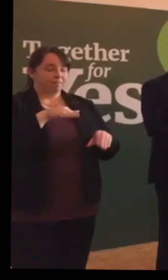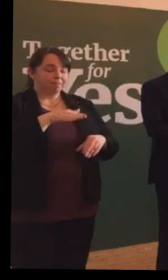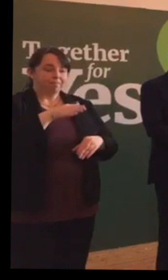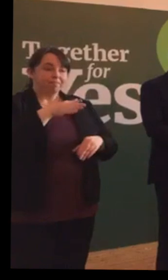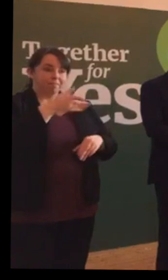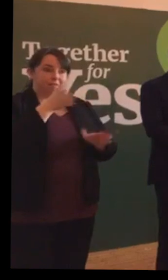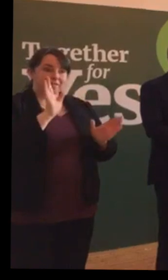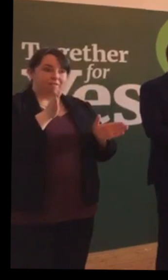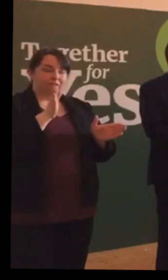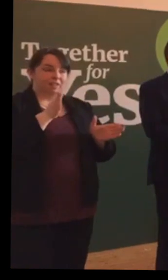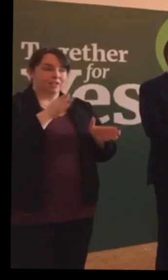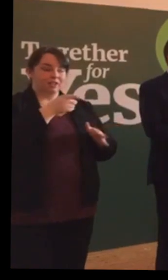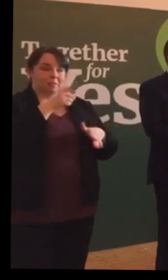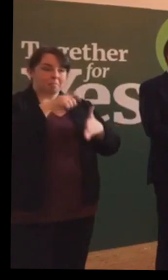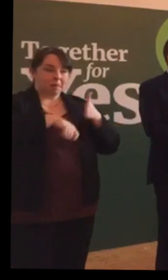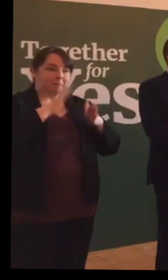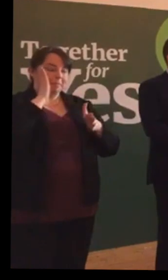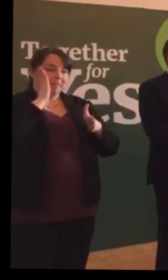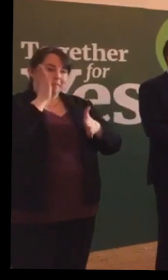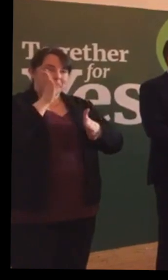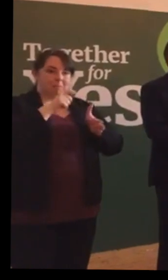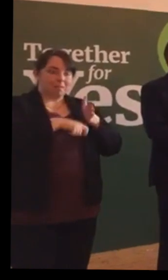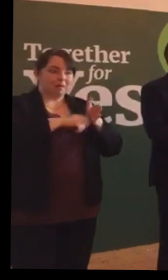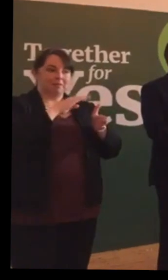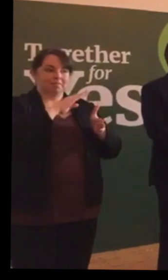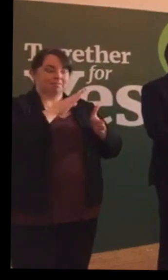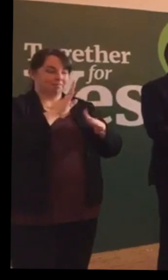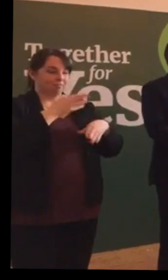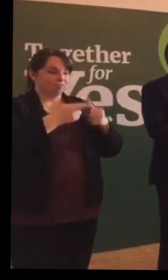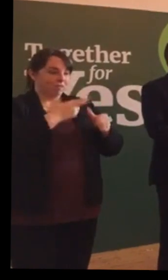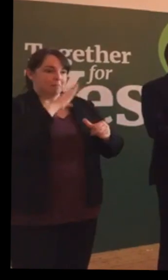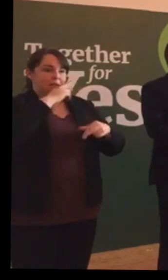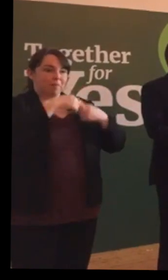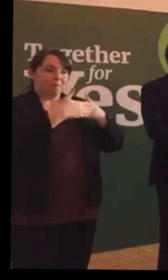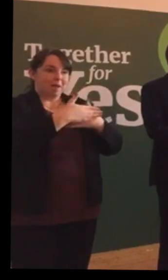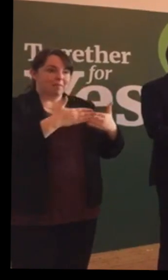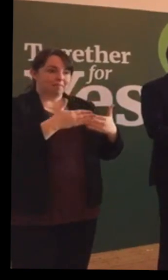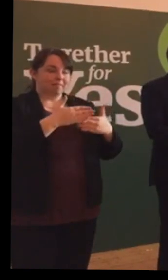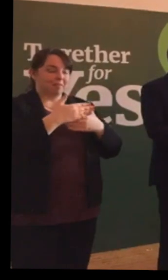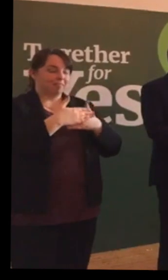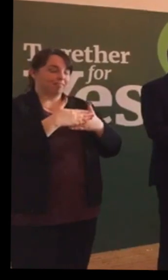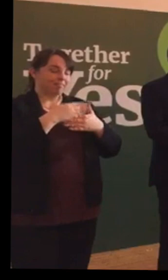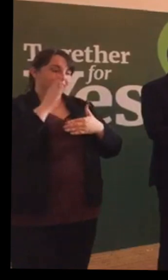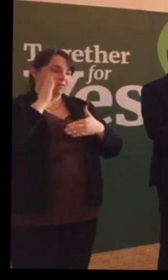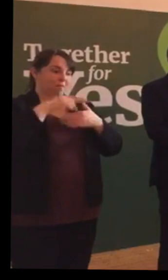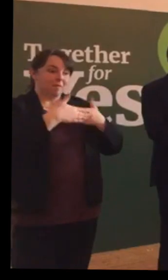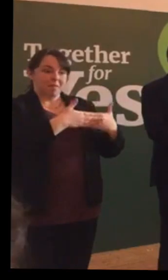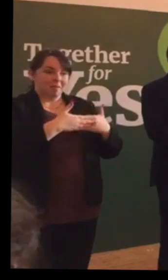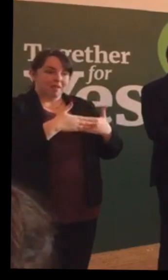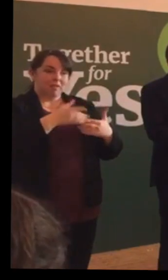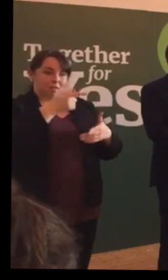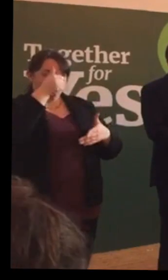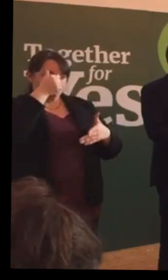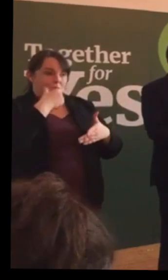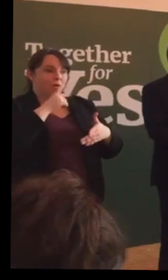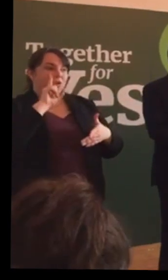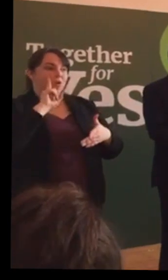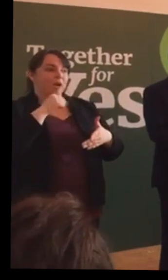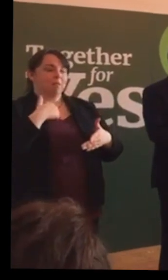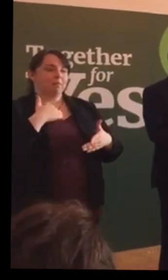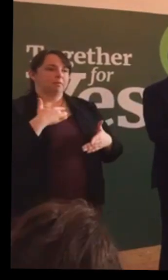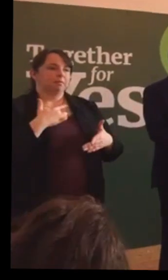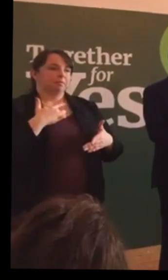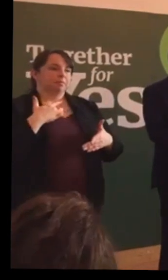got any furniture ready? Have you got the room ready? Do you know if it's a boy or a girl? And the thought of